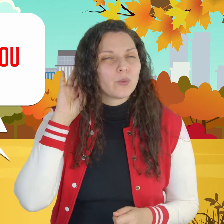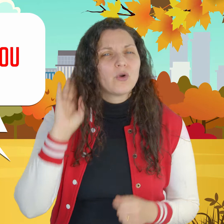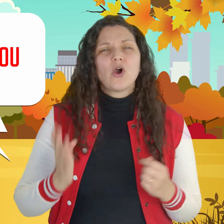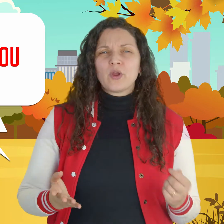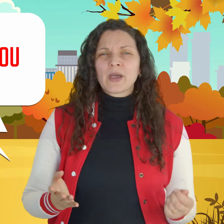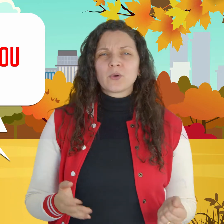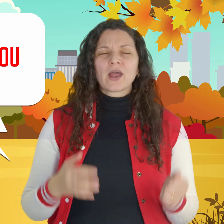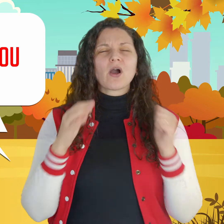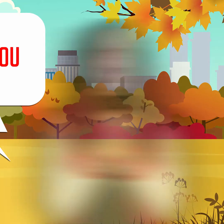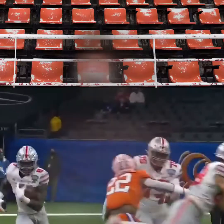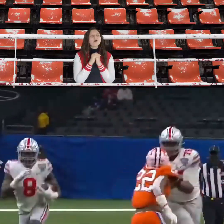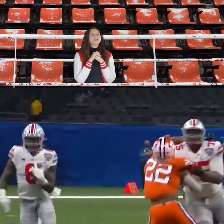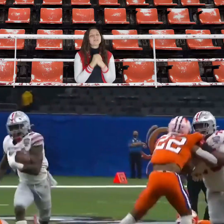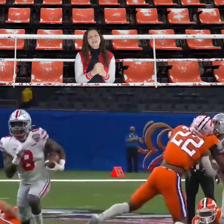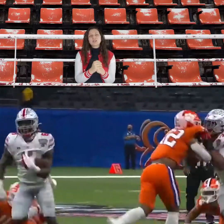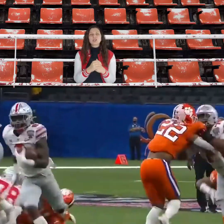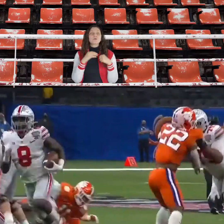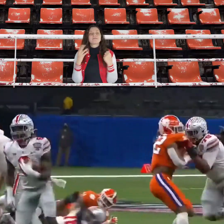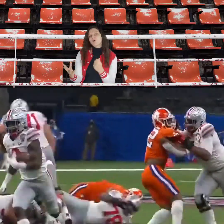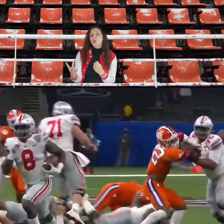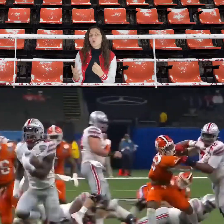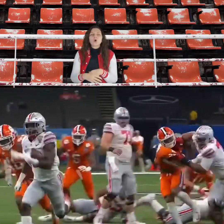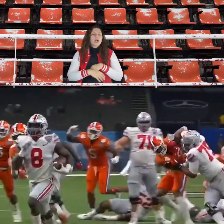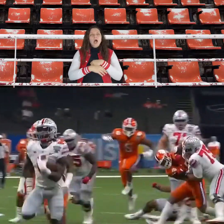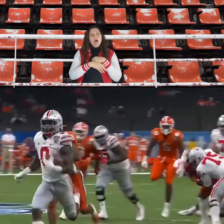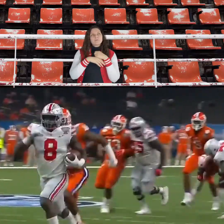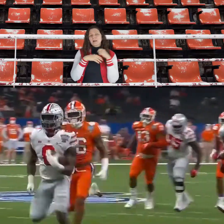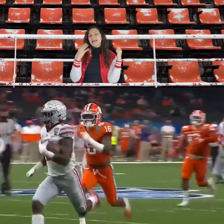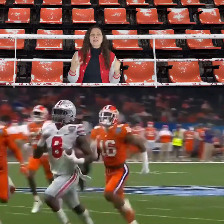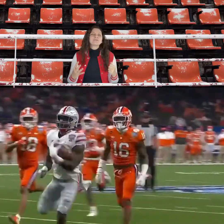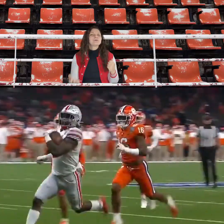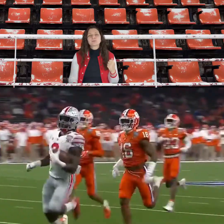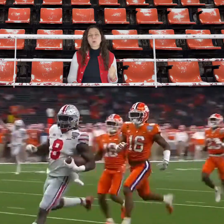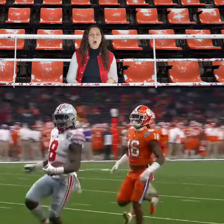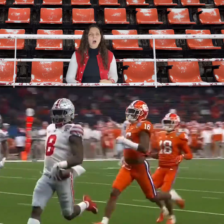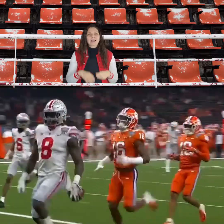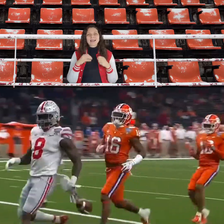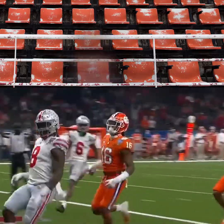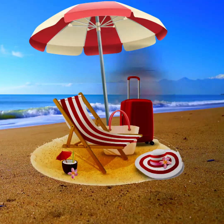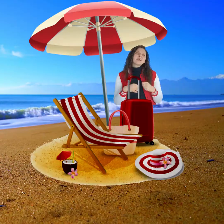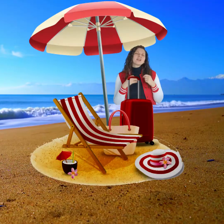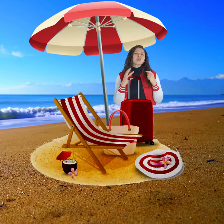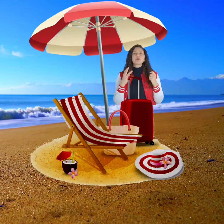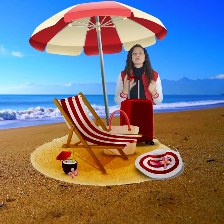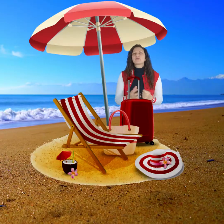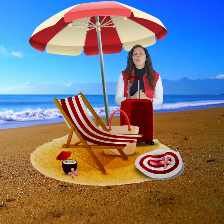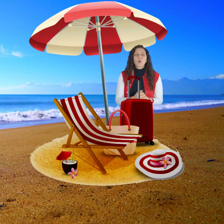remember like oh thank you for playing football and thank you for